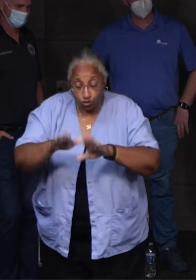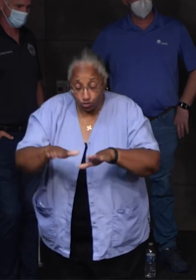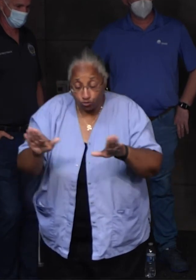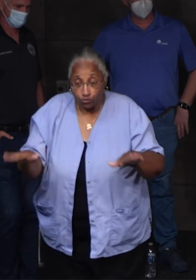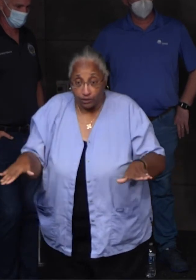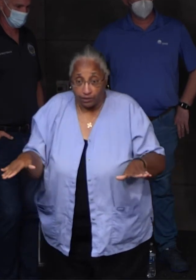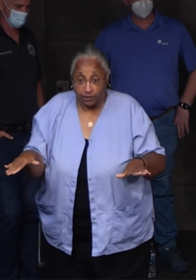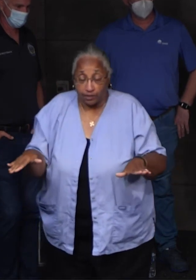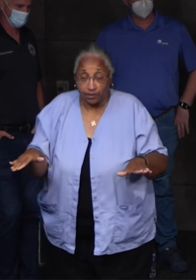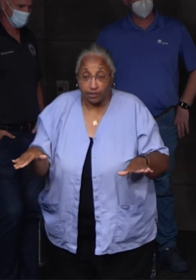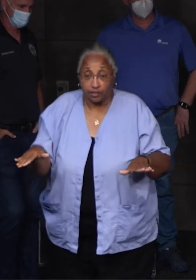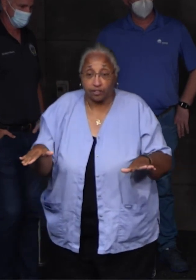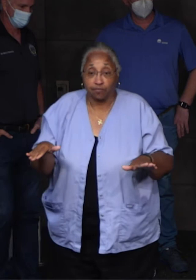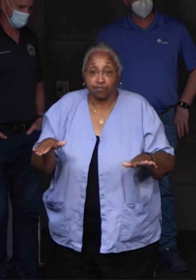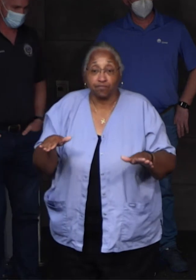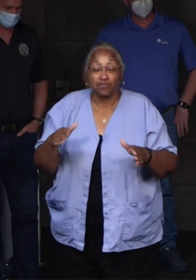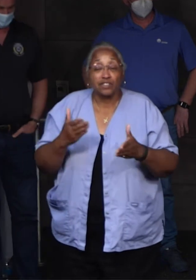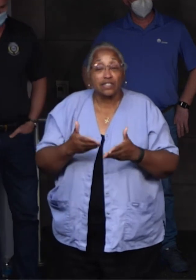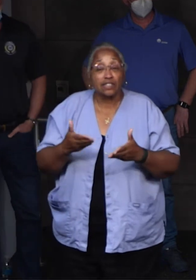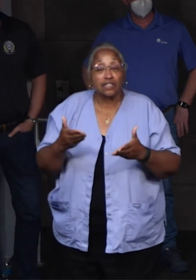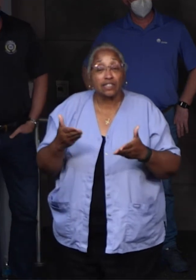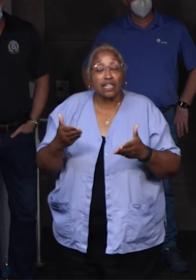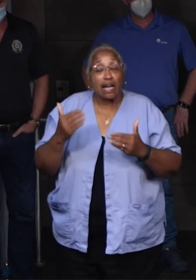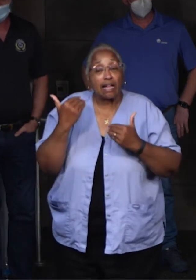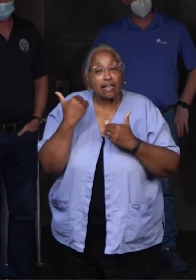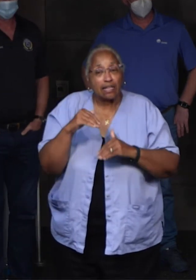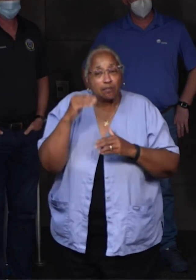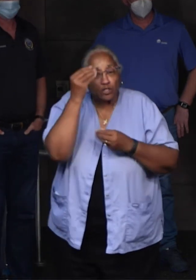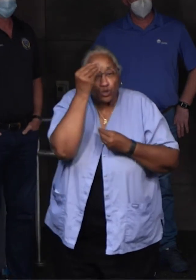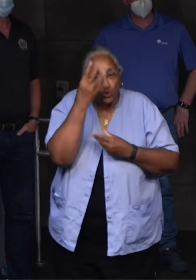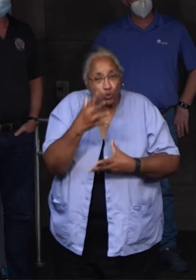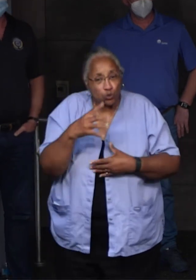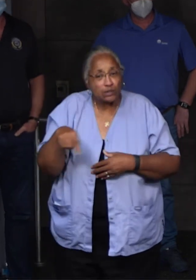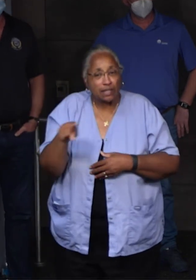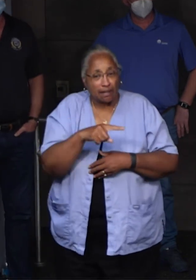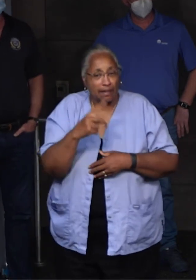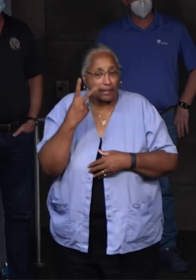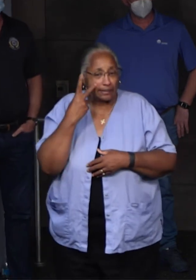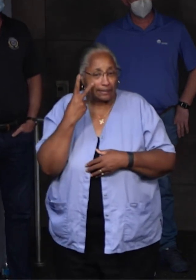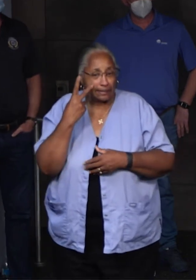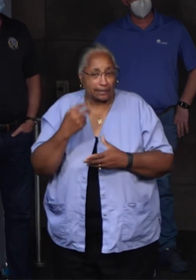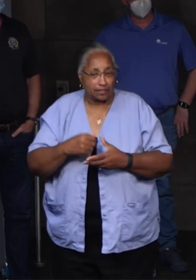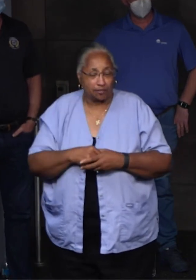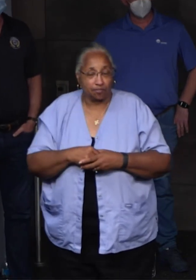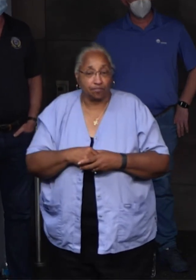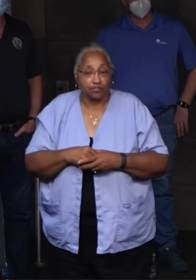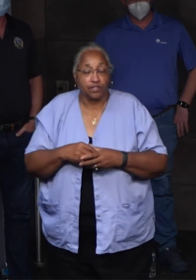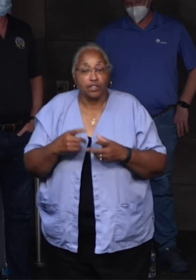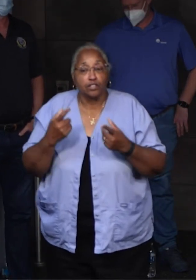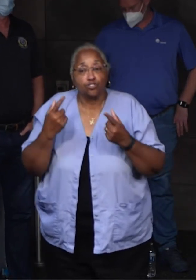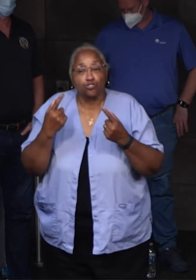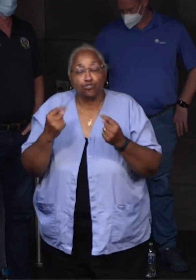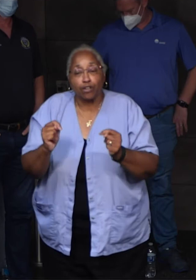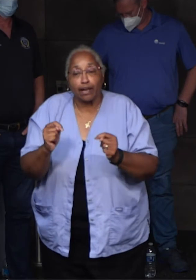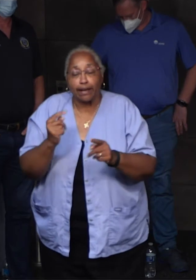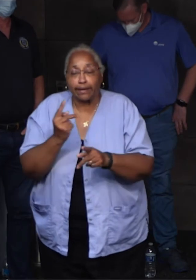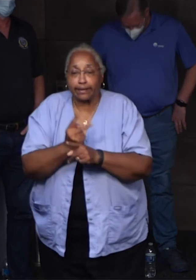things limit the amount of news coverage that they are watching to this event. Try and keep them on a normal schedule.